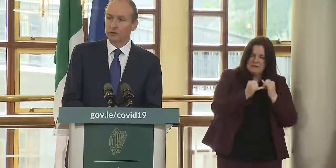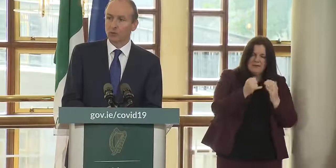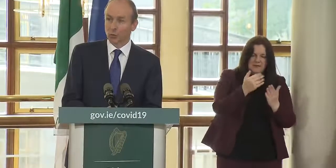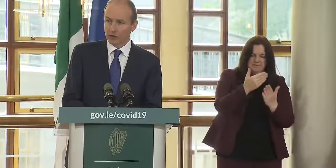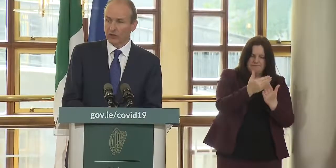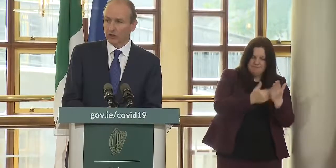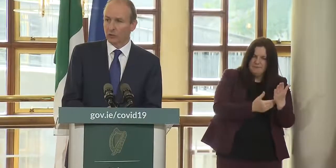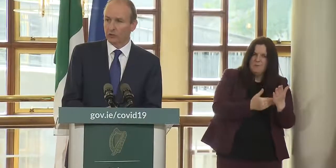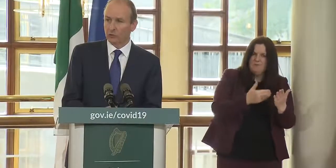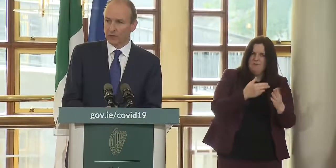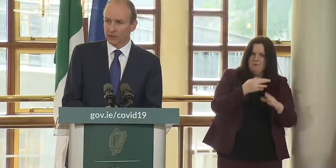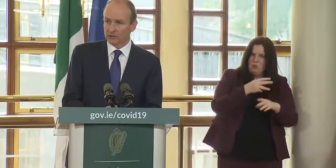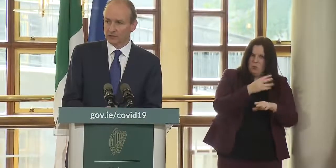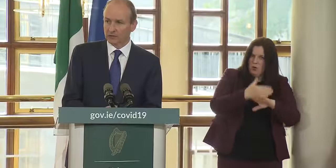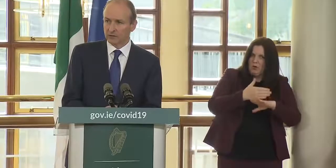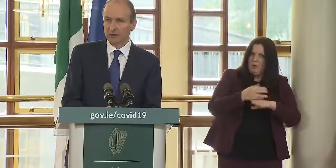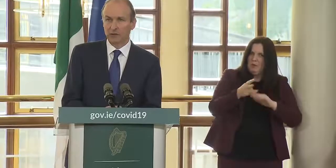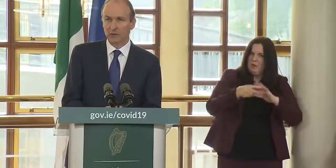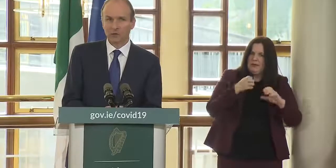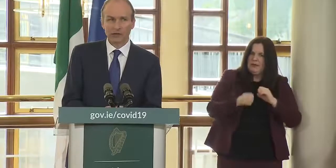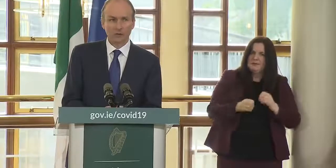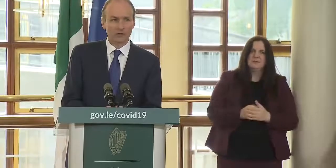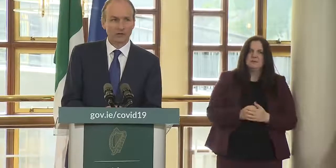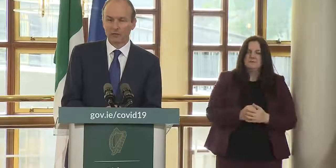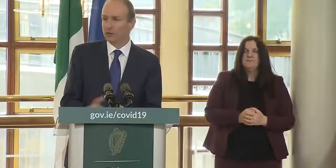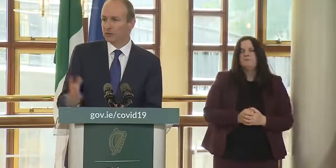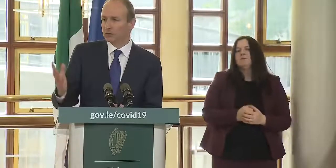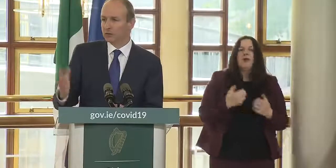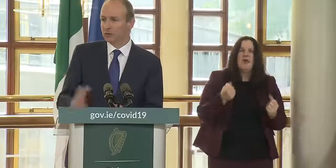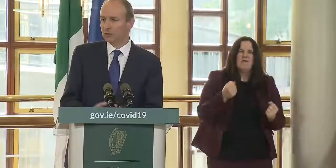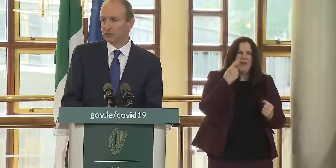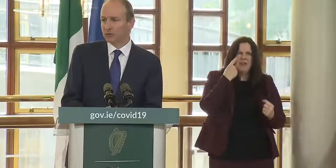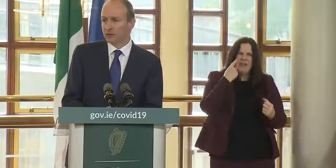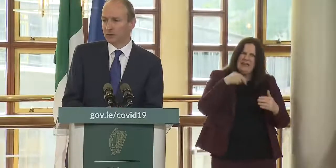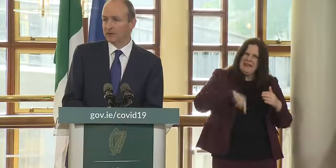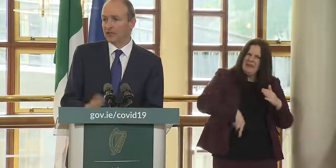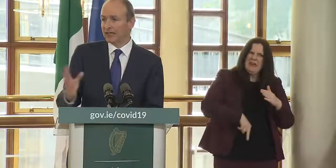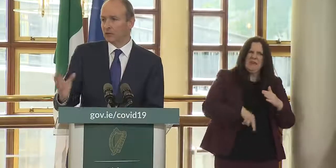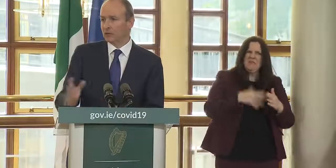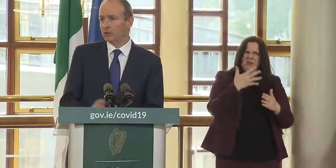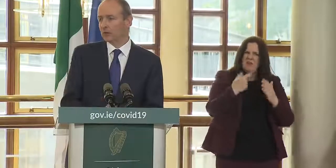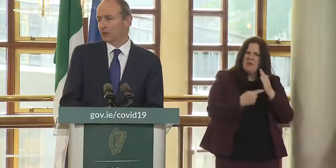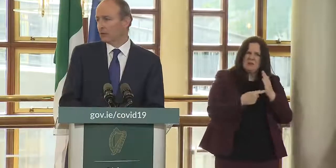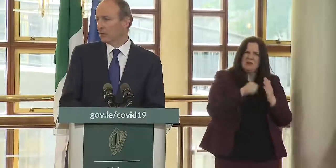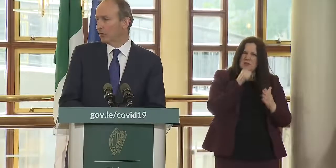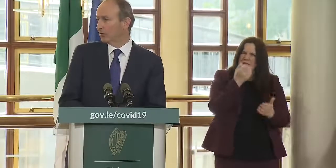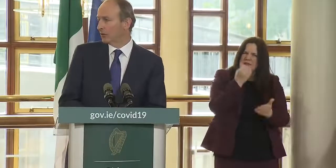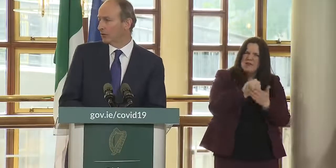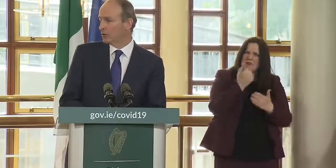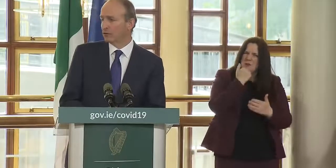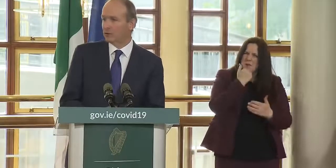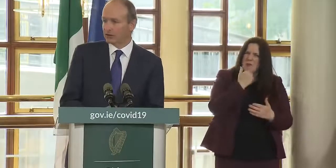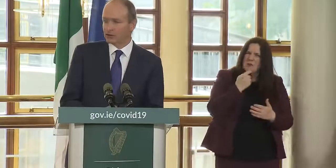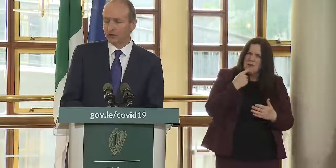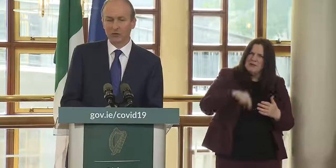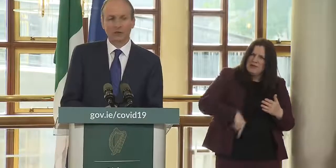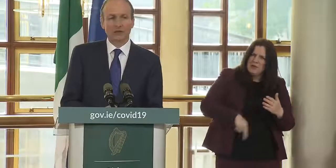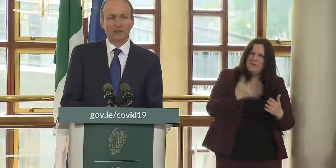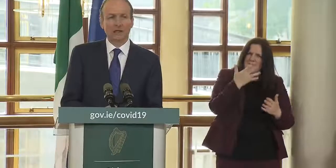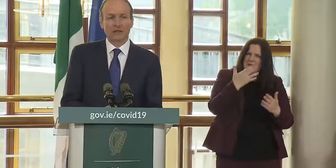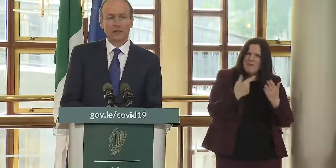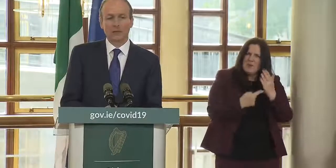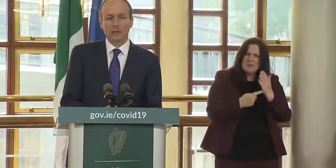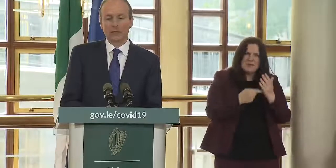their work over the weekend i think we're looking at up to 5 000 the exact number four and a half five thousand inspections